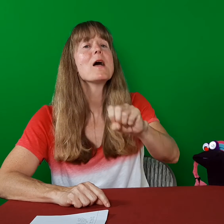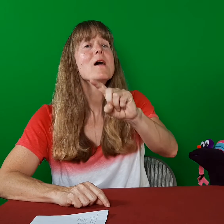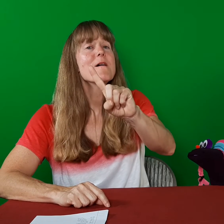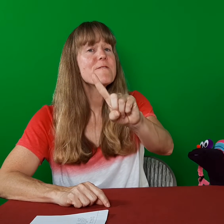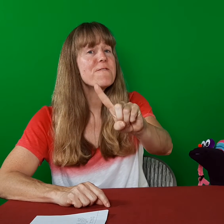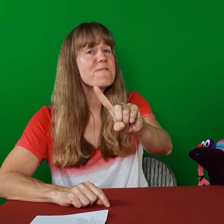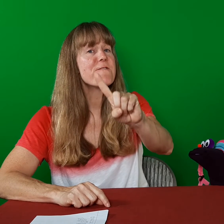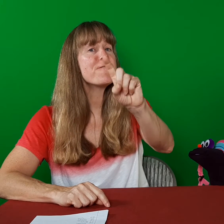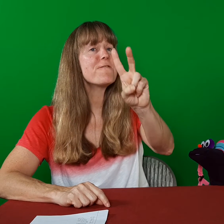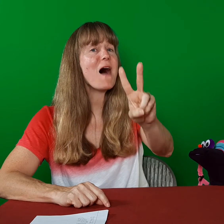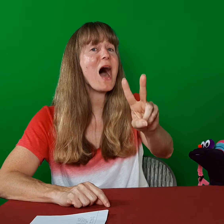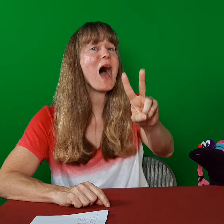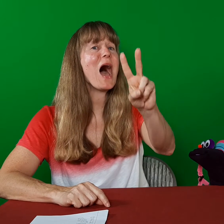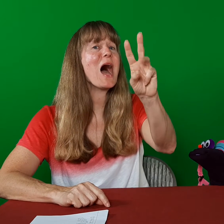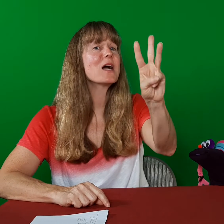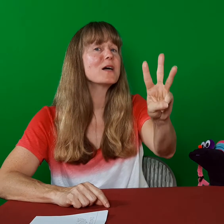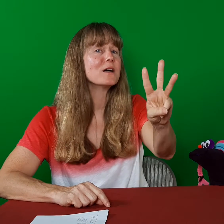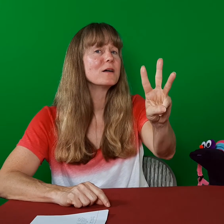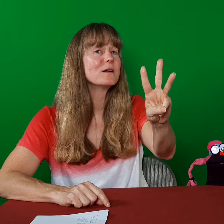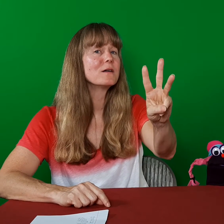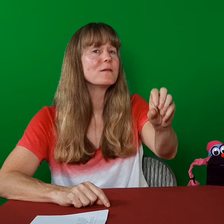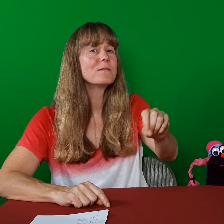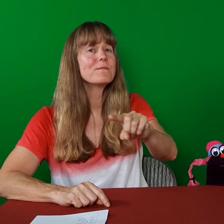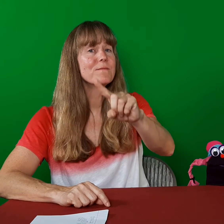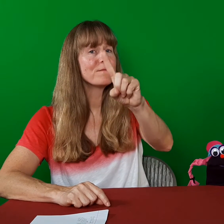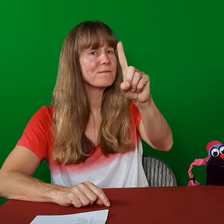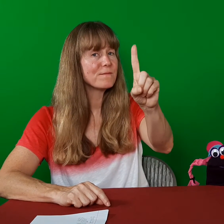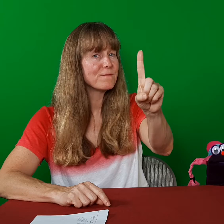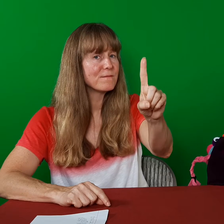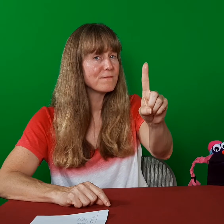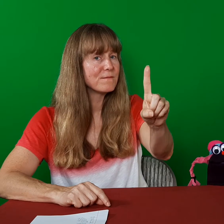Sip. Fog. Fog.